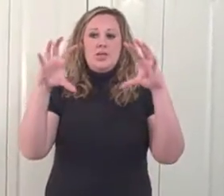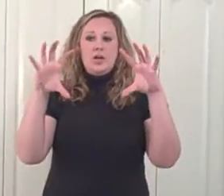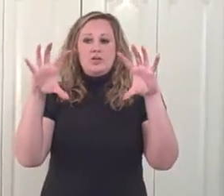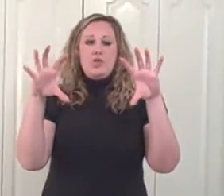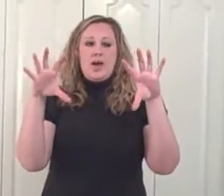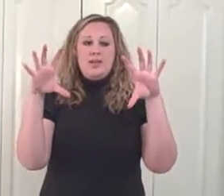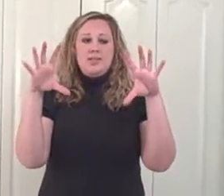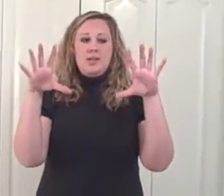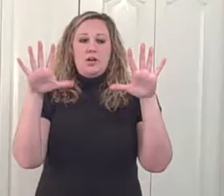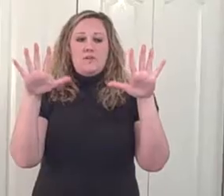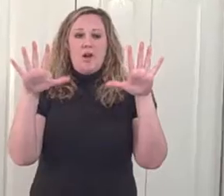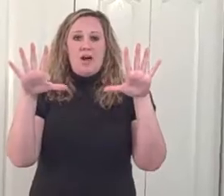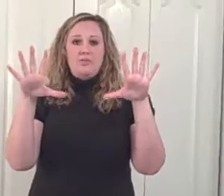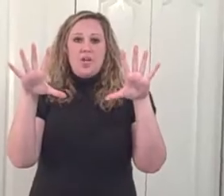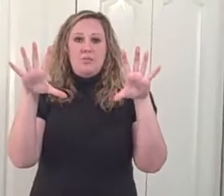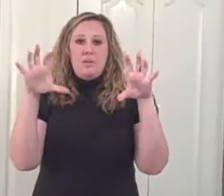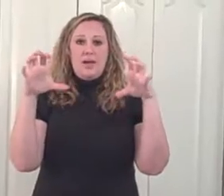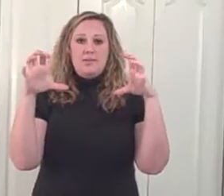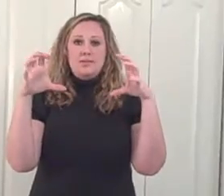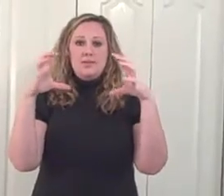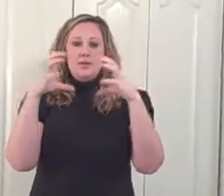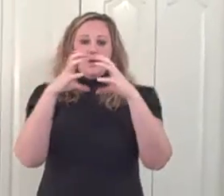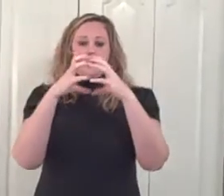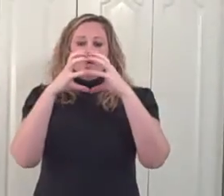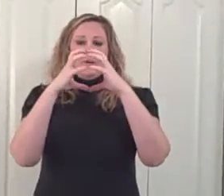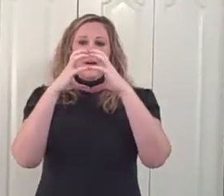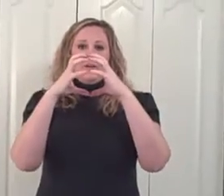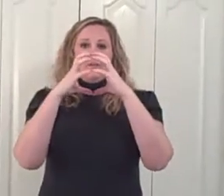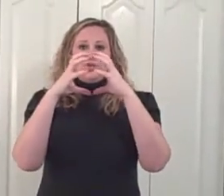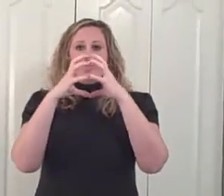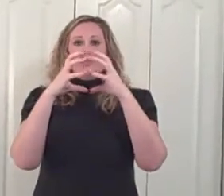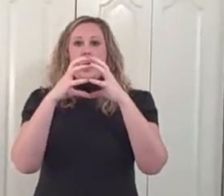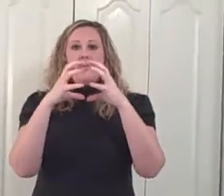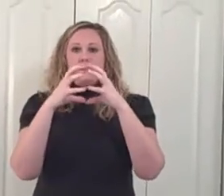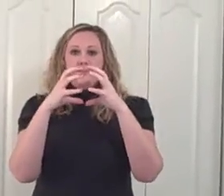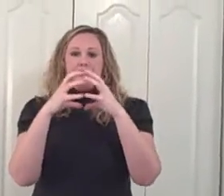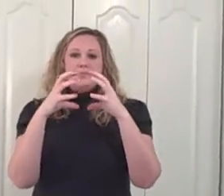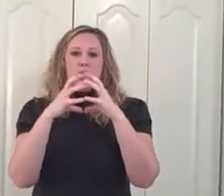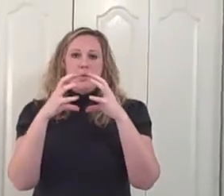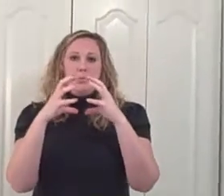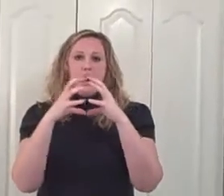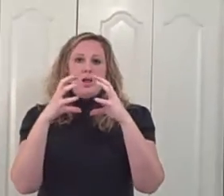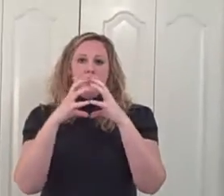Take our two hands in our five shape but bent, put them together in the shape of a ball. Ball.